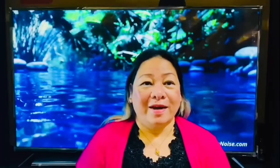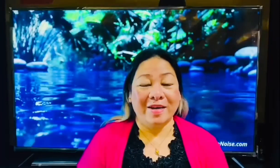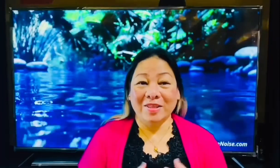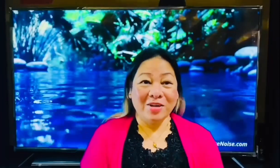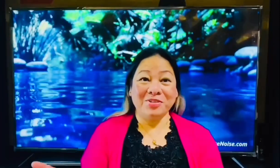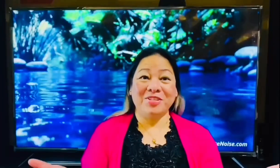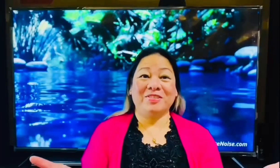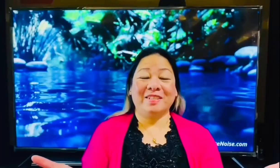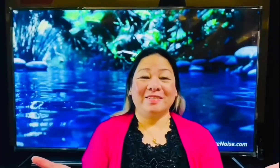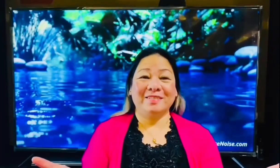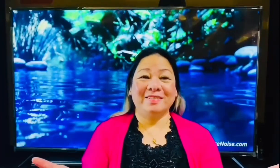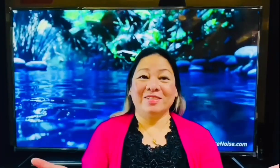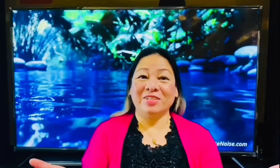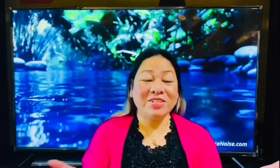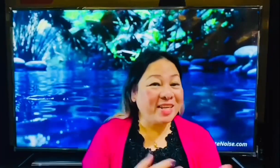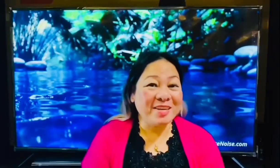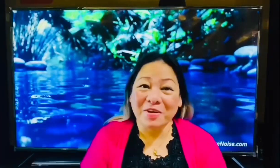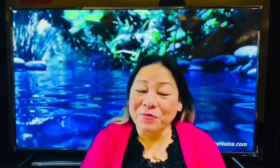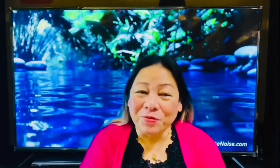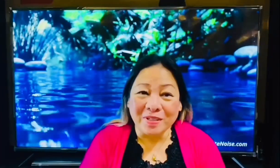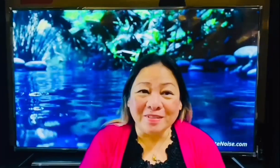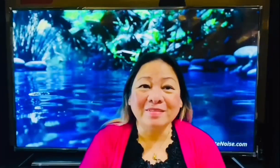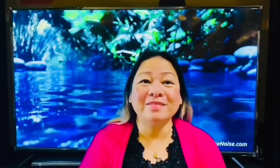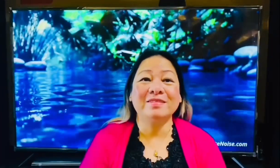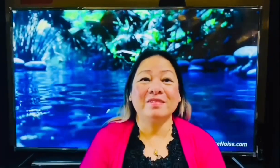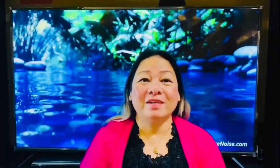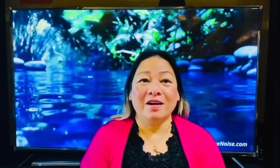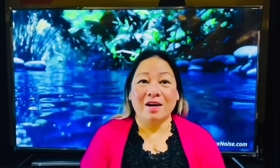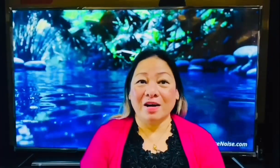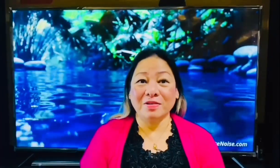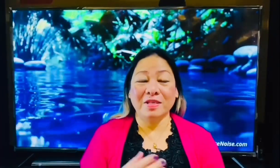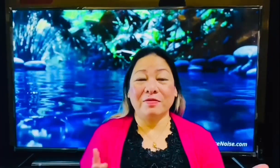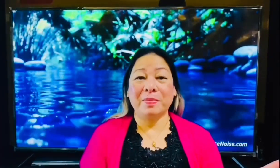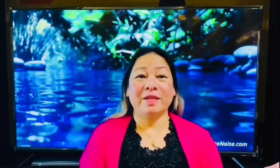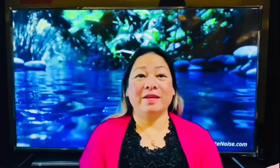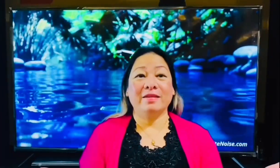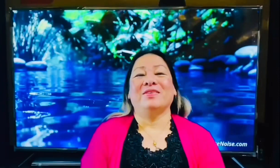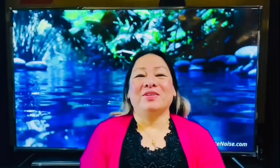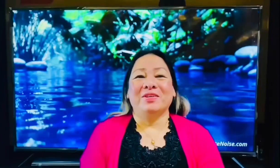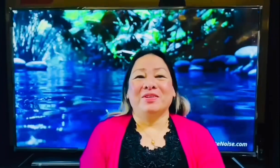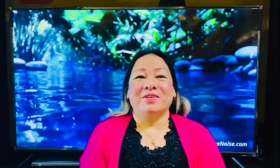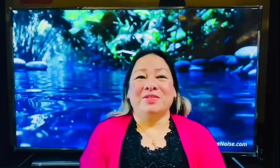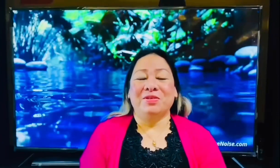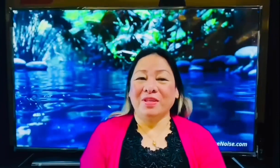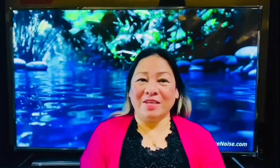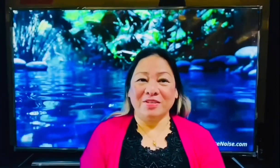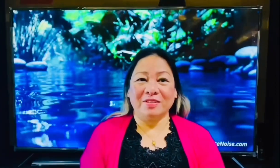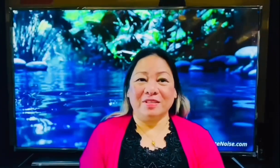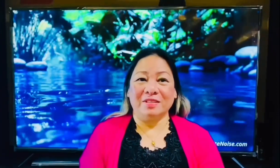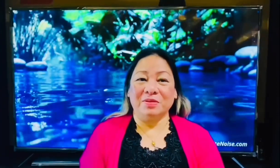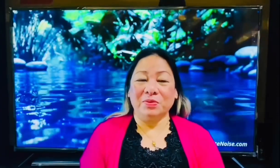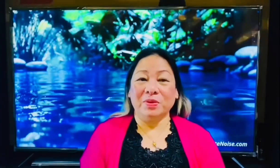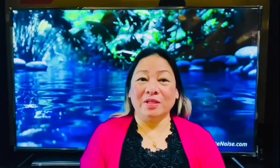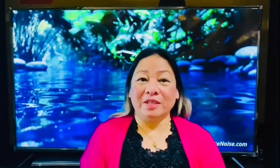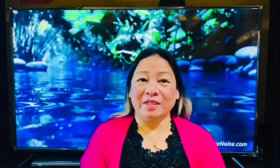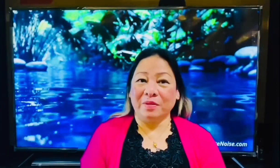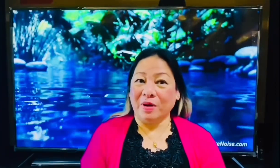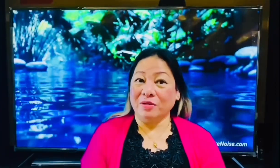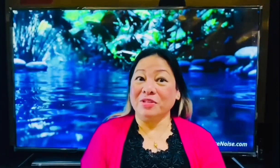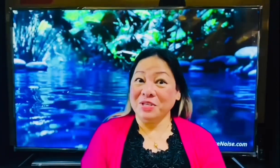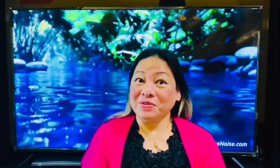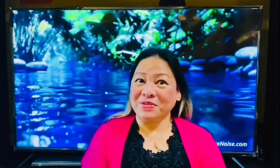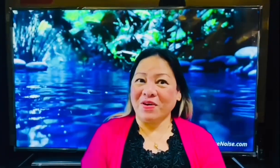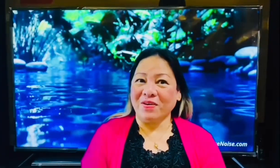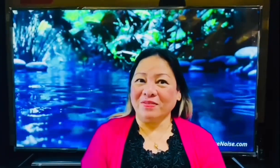hello children good day everyone how's everybody today children will learn